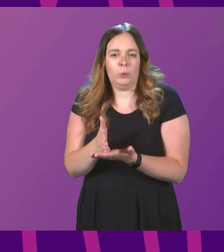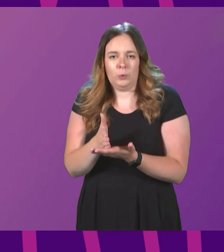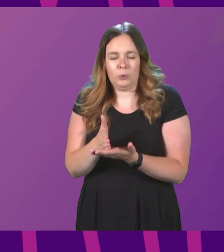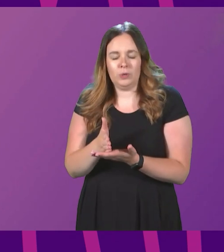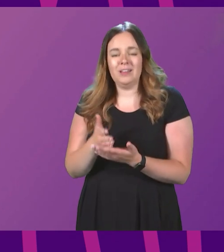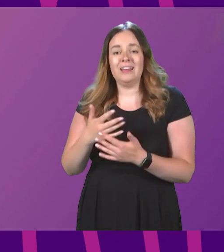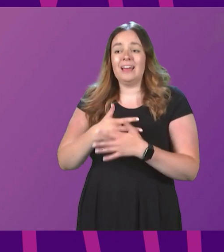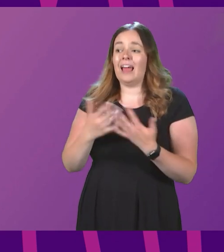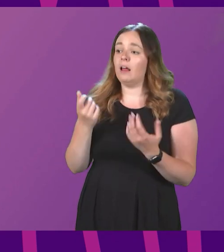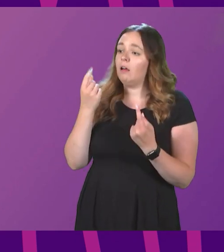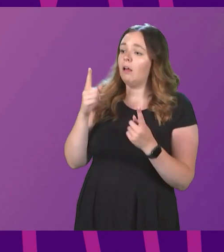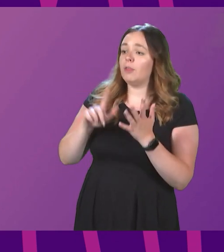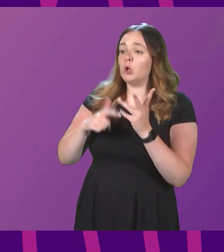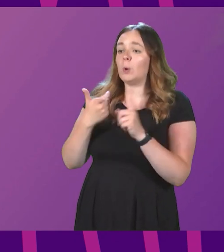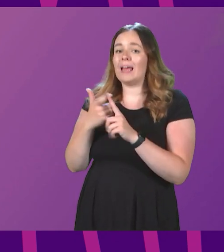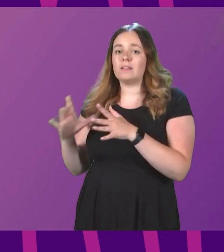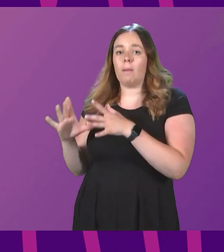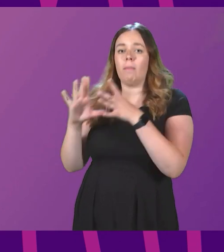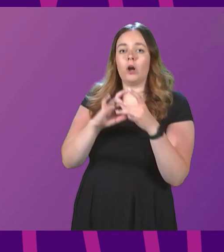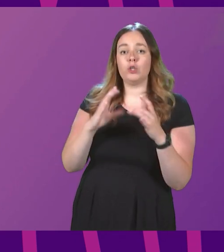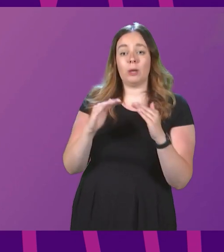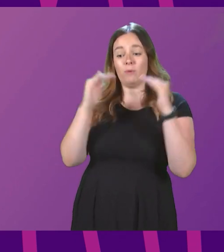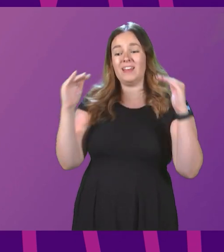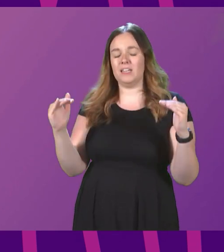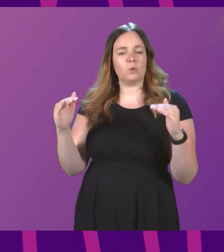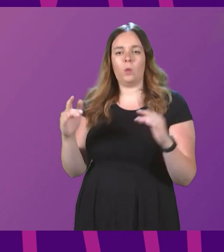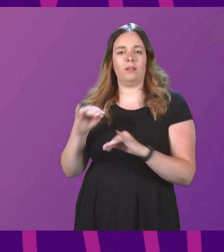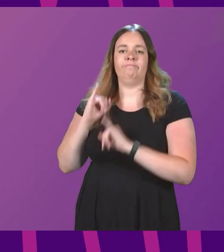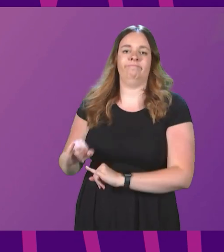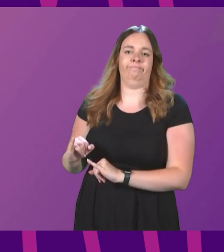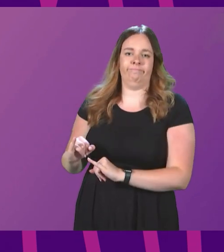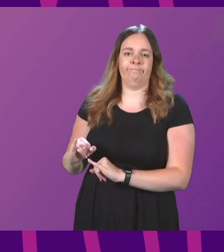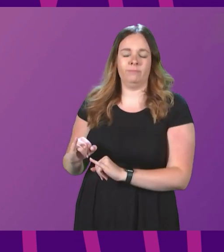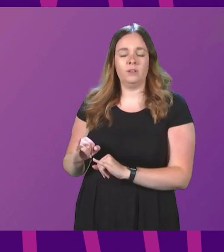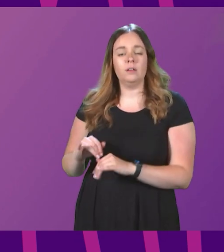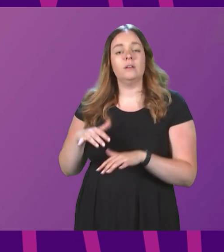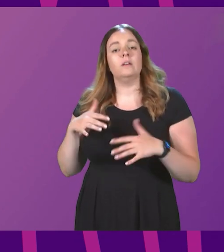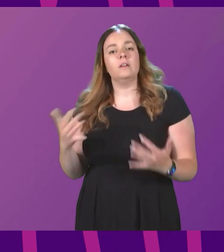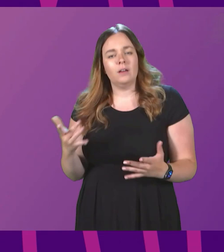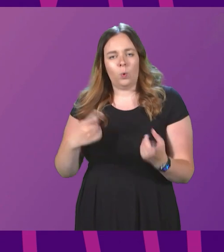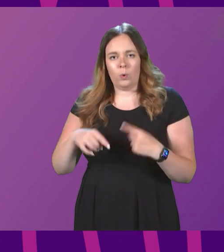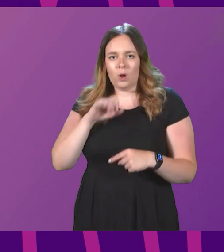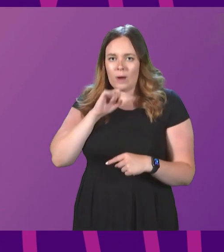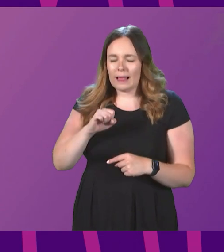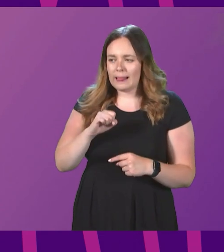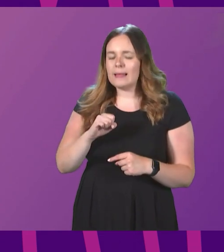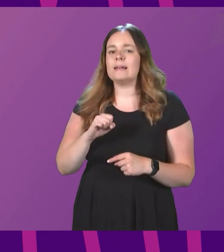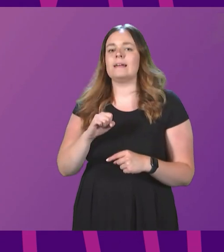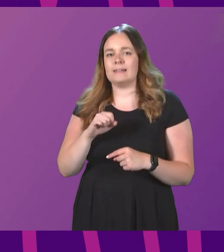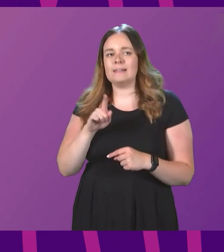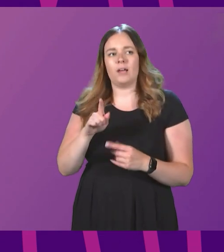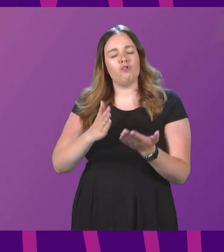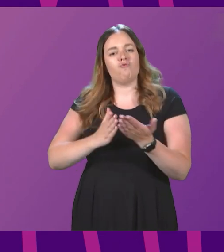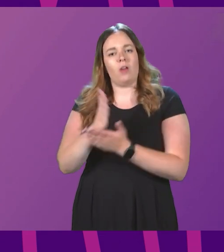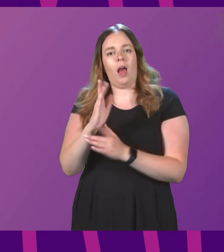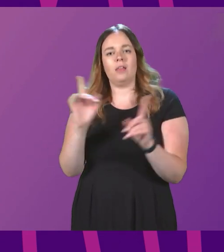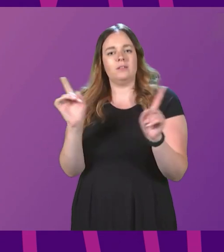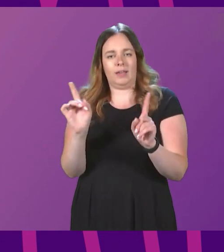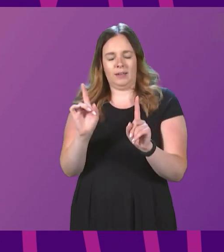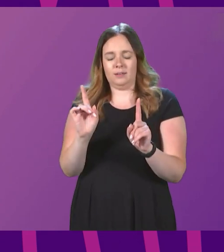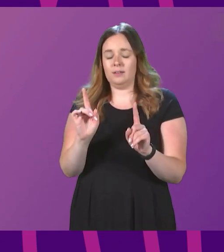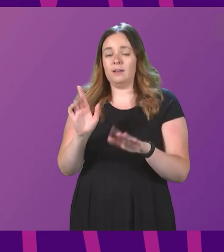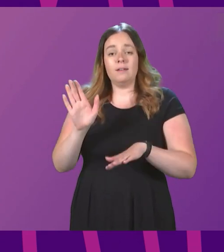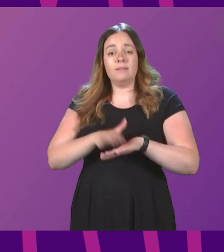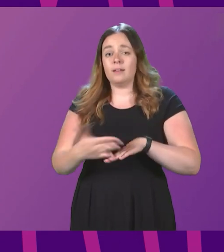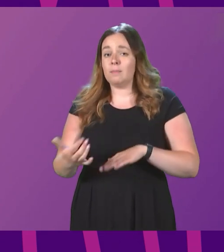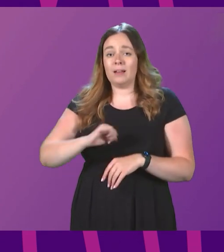that the UK is a partnership of equals is false. Instead, we will be confronted with this reality. No matter